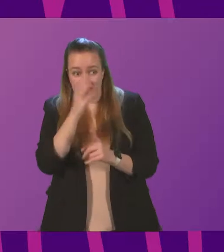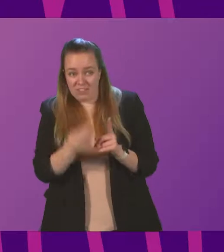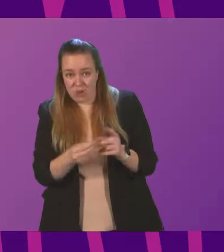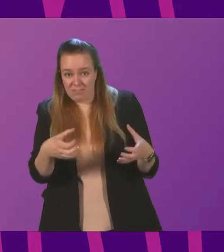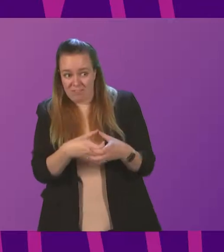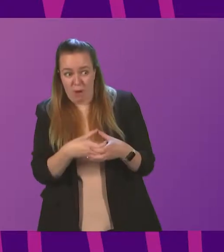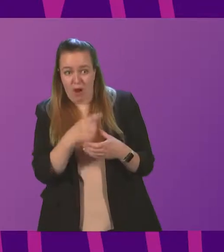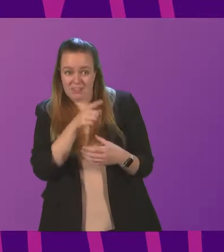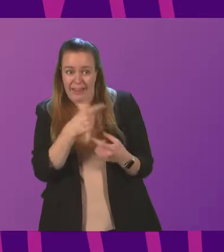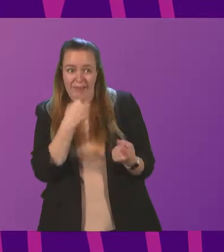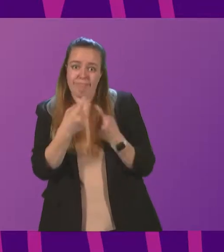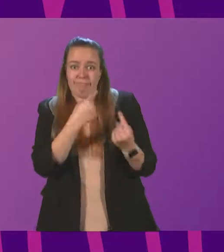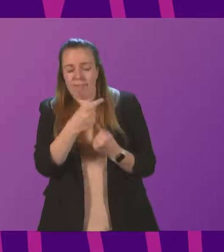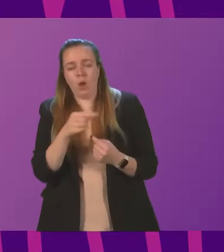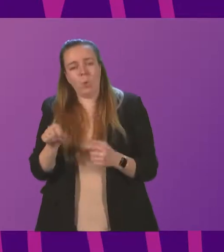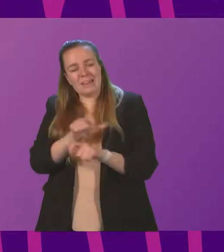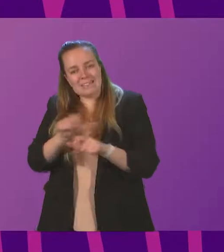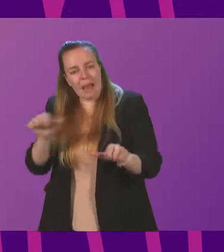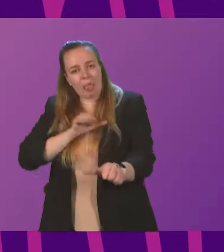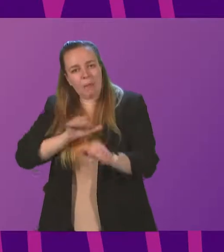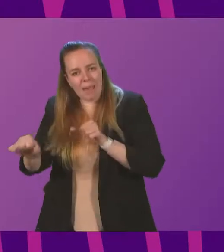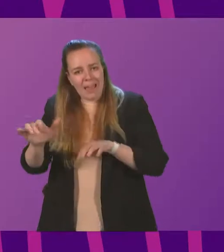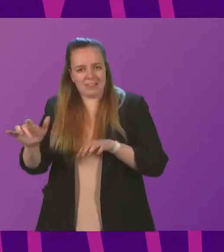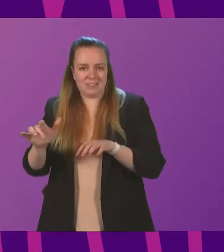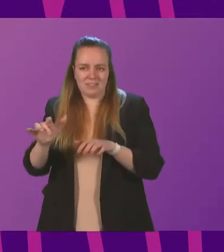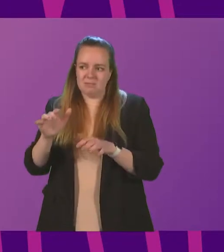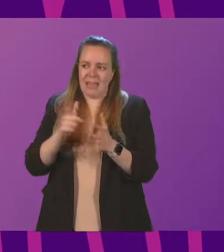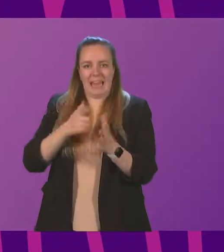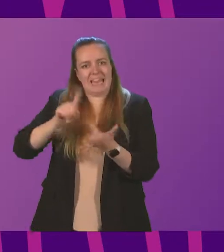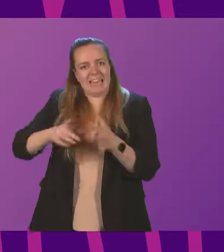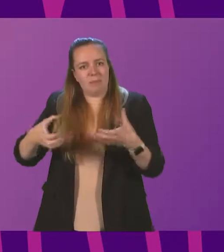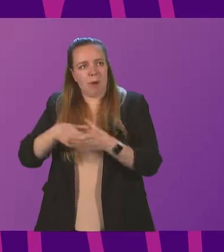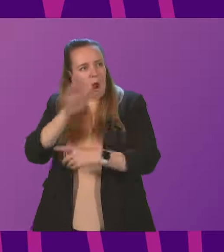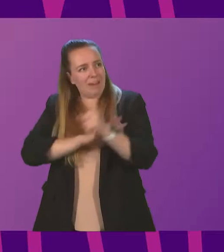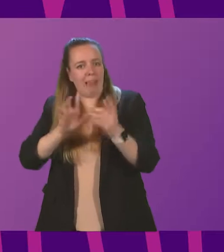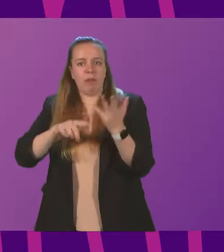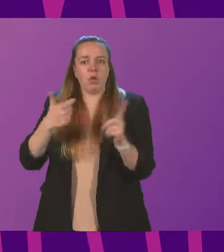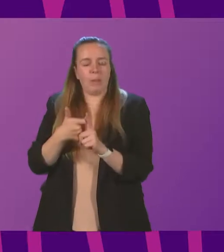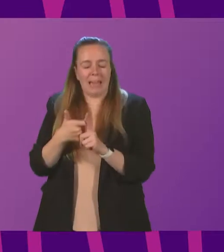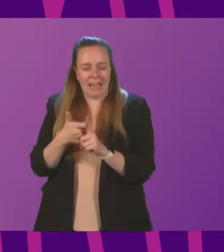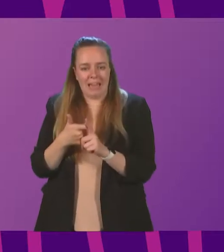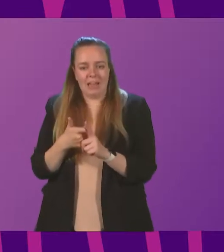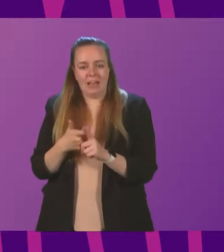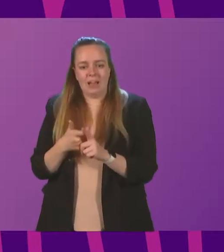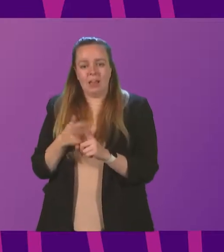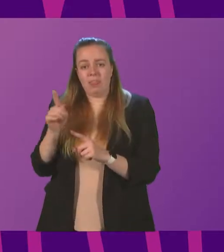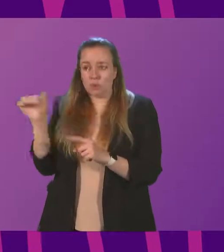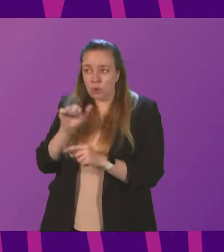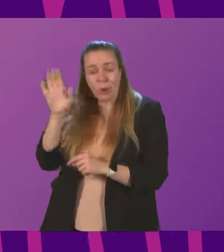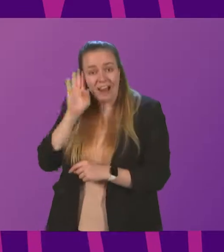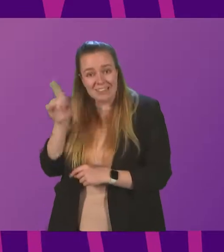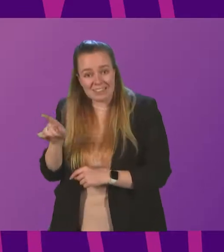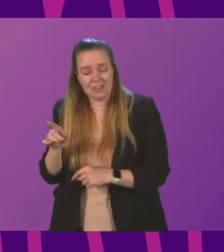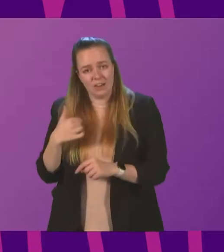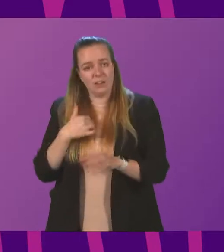sedentary position, we are still the best performing A&E department in the entire UK. And I don't say that. And again, they would do well to listen. It was not